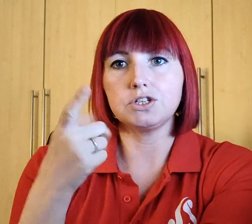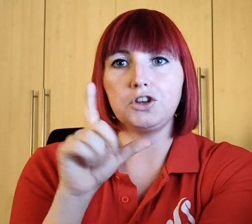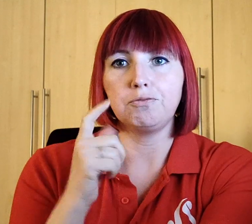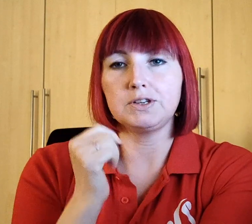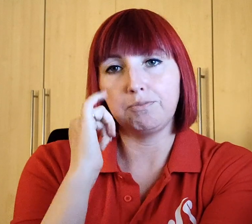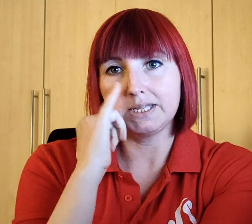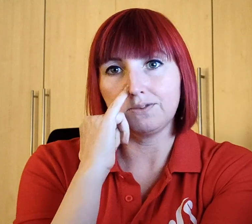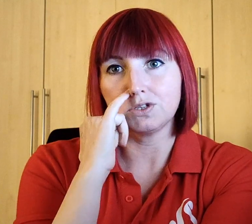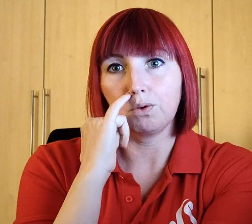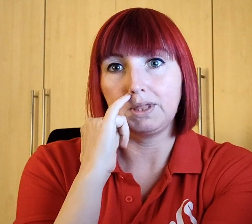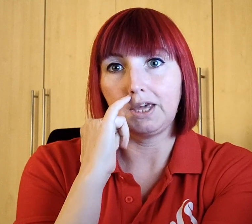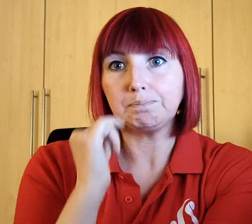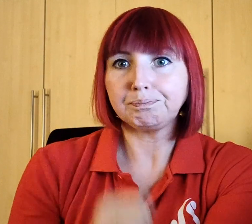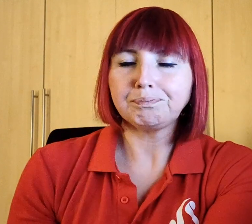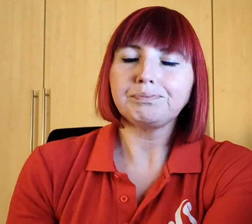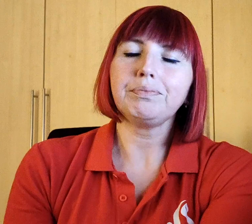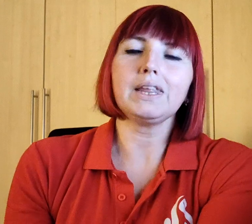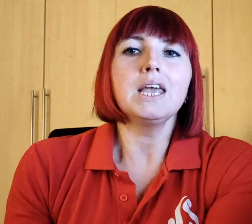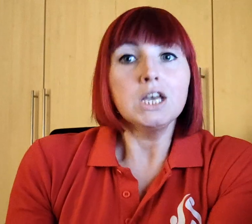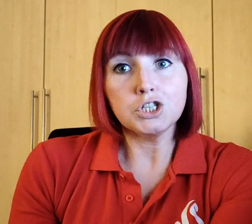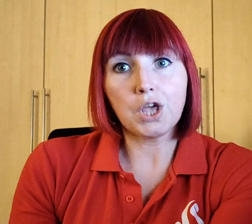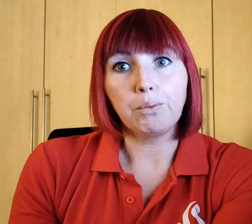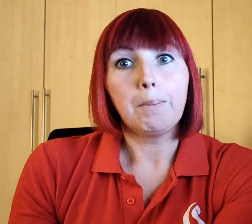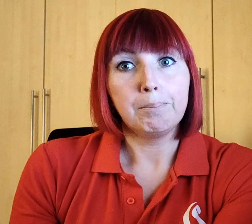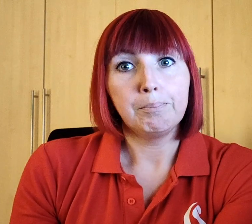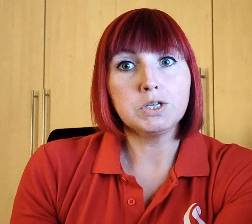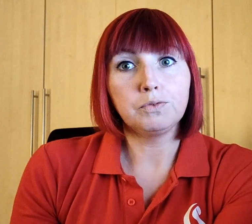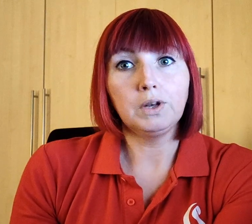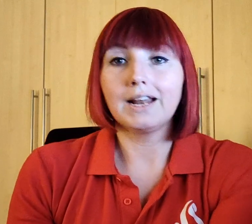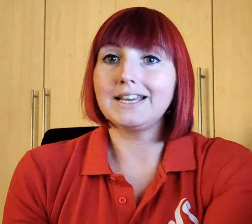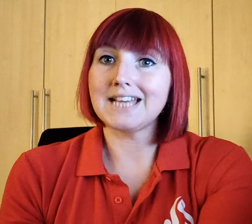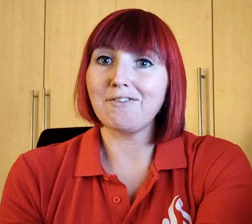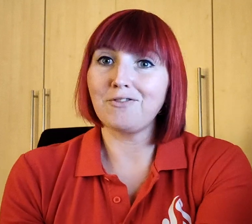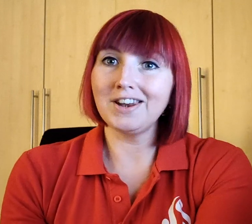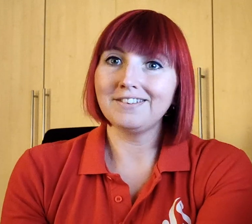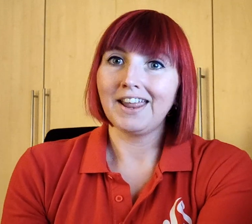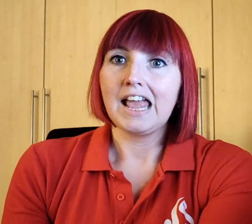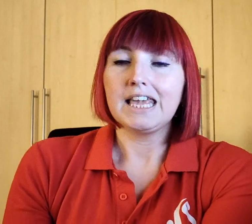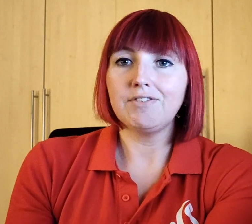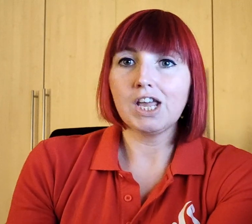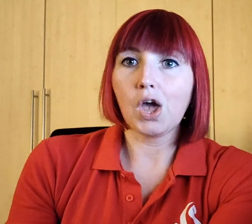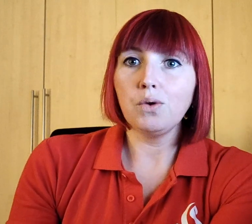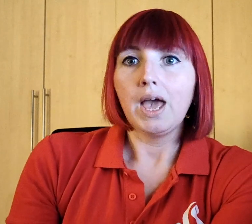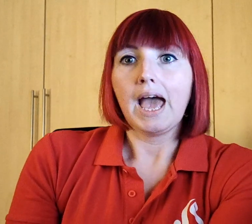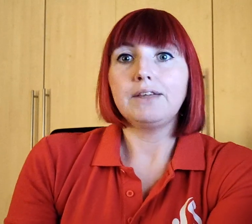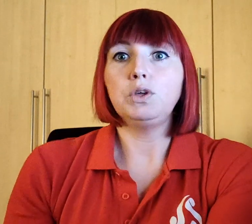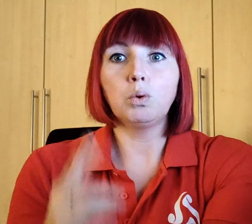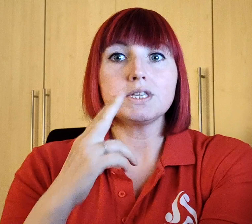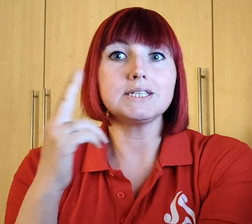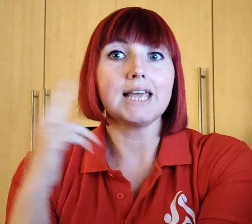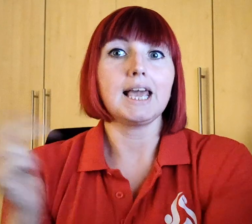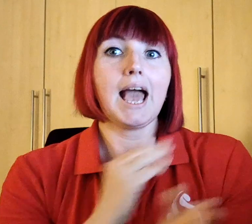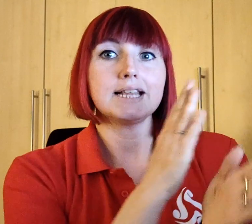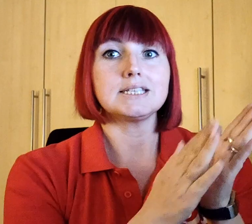it in turns to do different bits of the song with you. So most of all, I'd like you to have fun, give it a go and